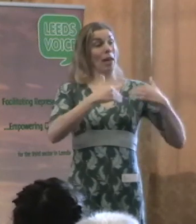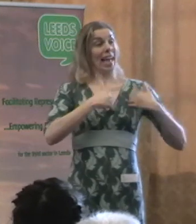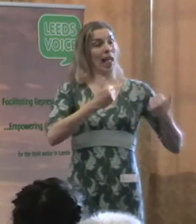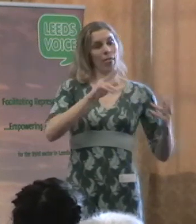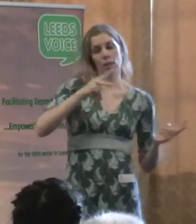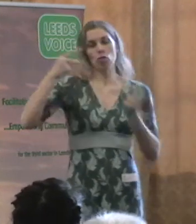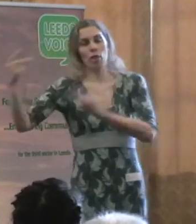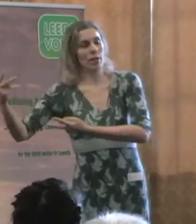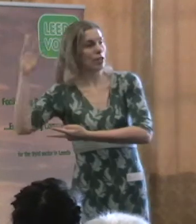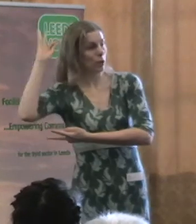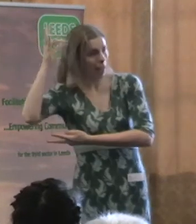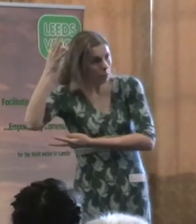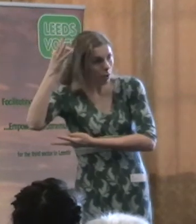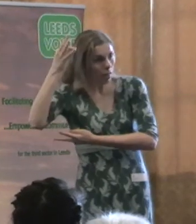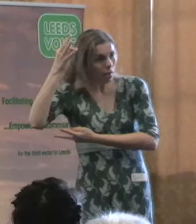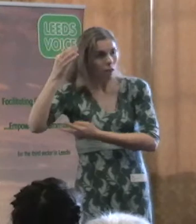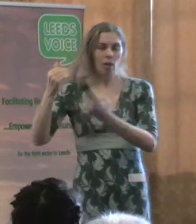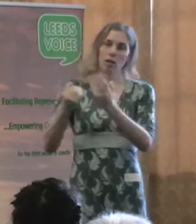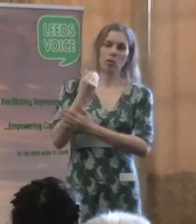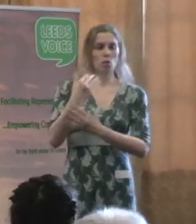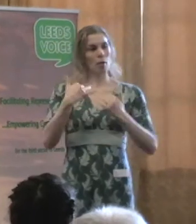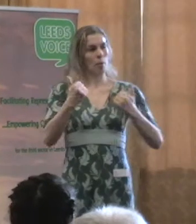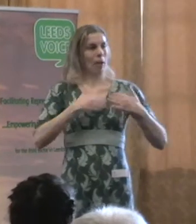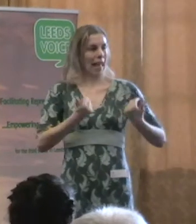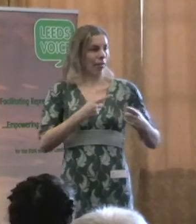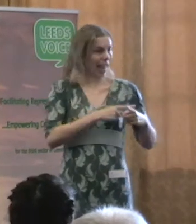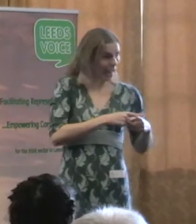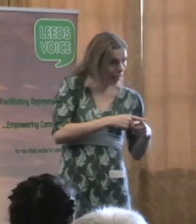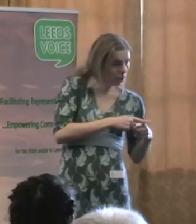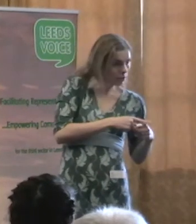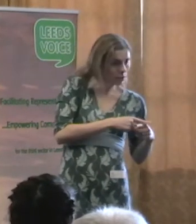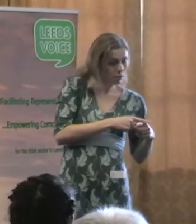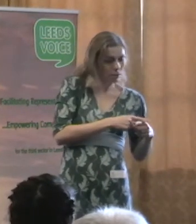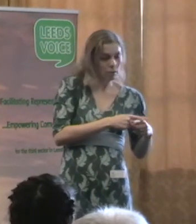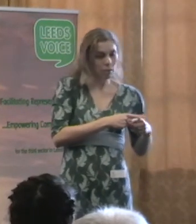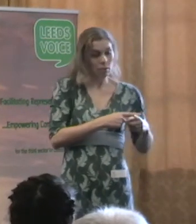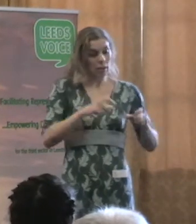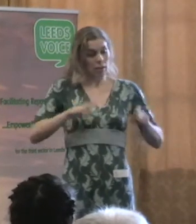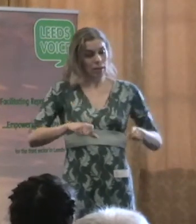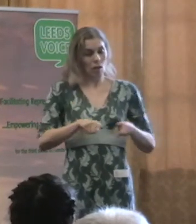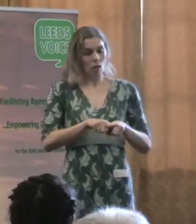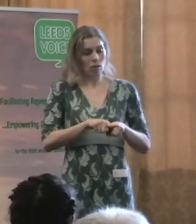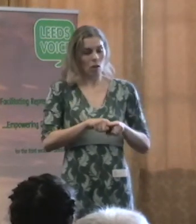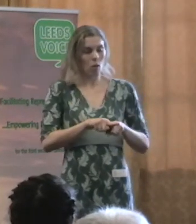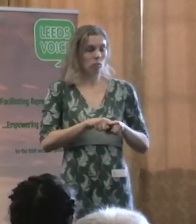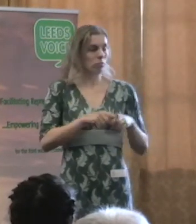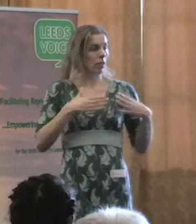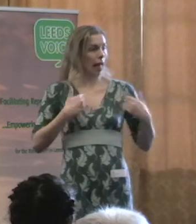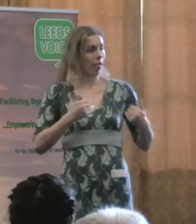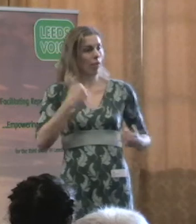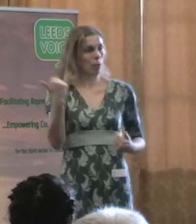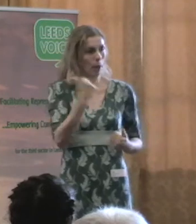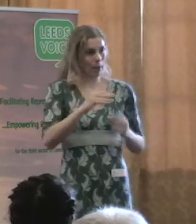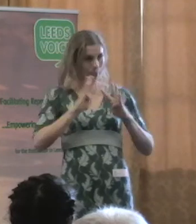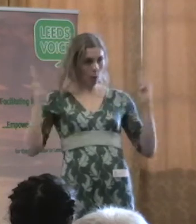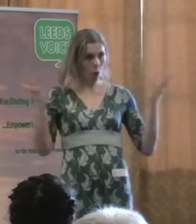There will be this new Public Health England. We've been hearing that leads will have a health and well-being board. There will be